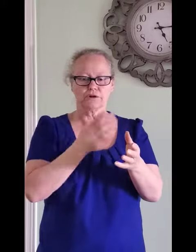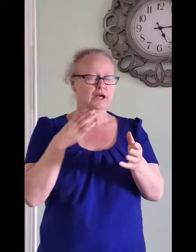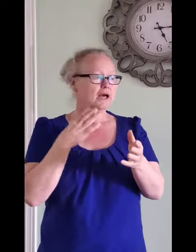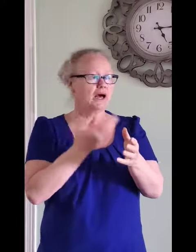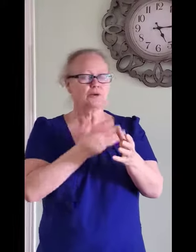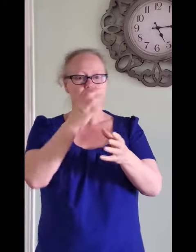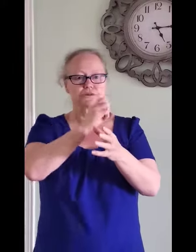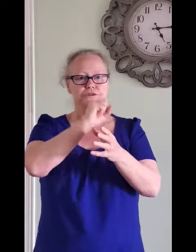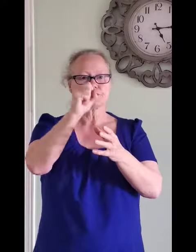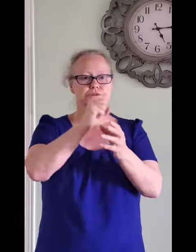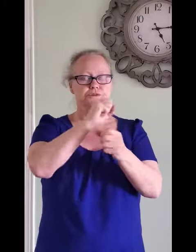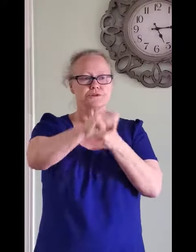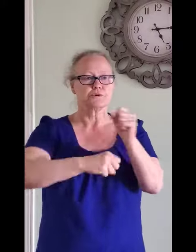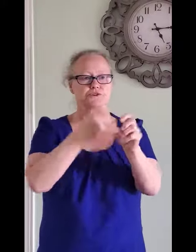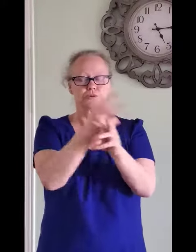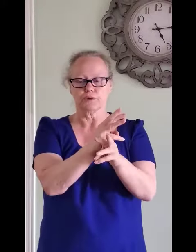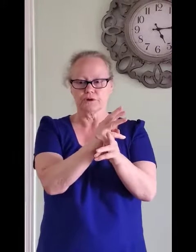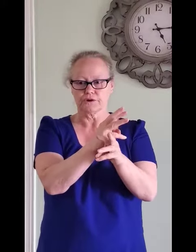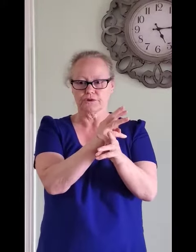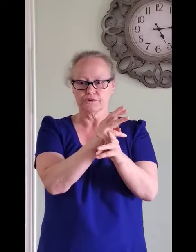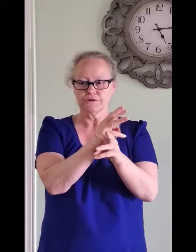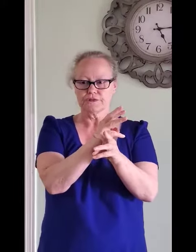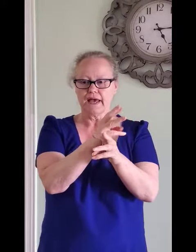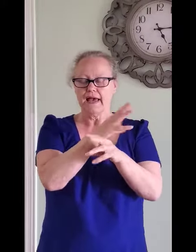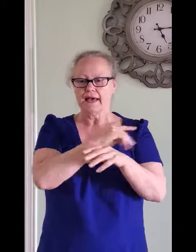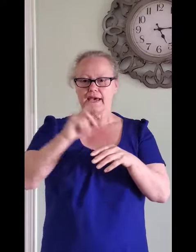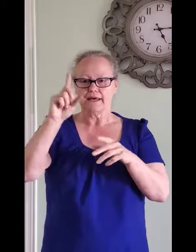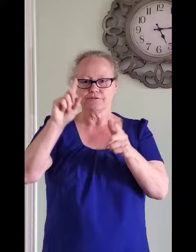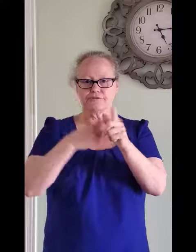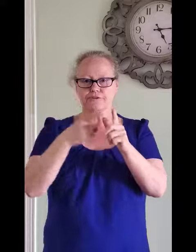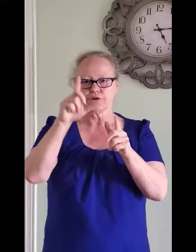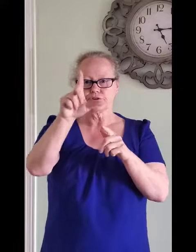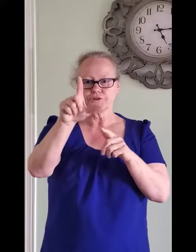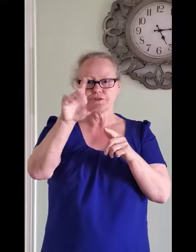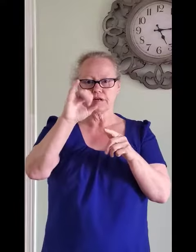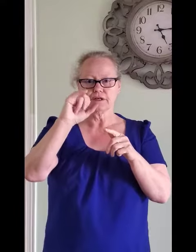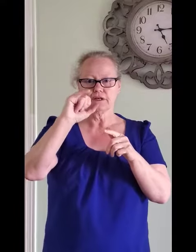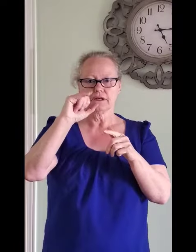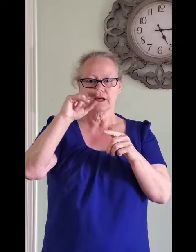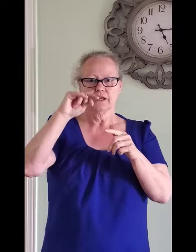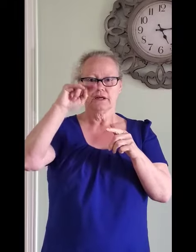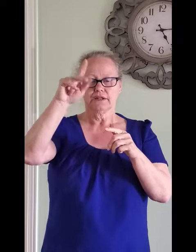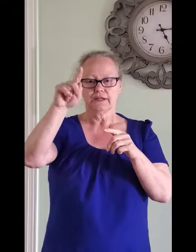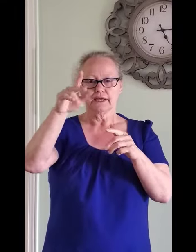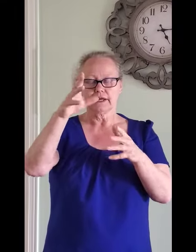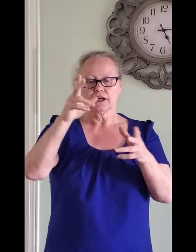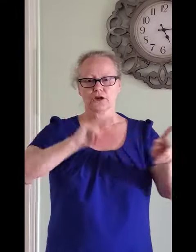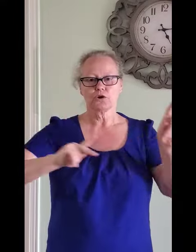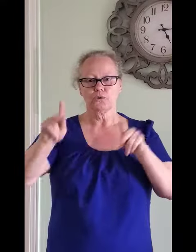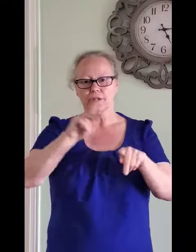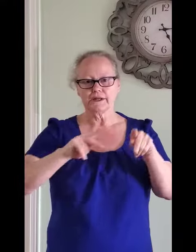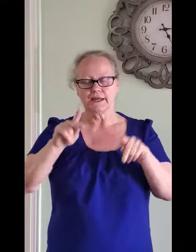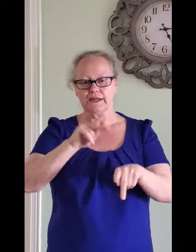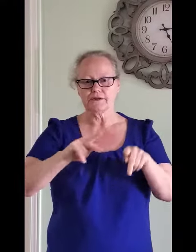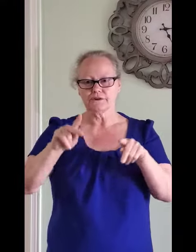social workers and First Link coordinators